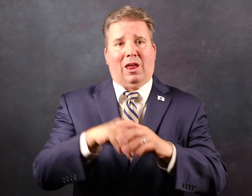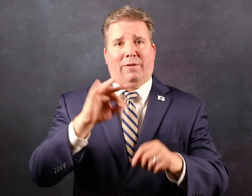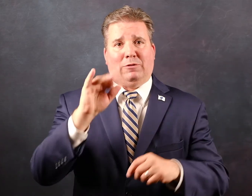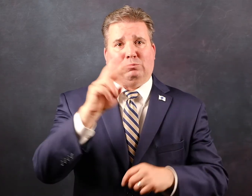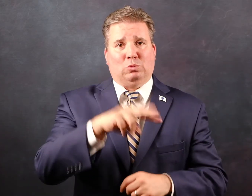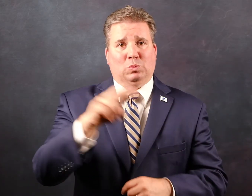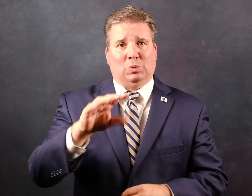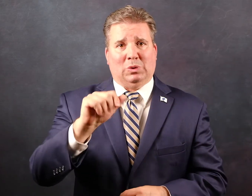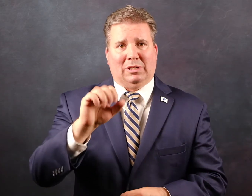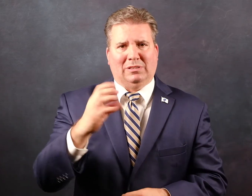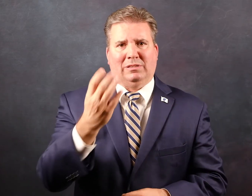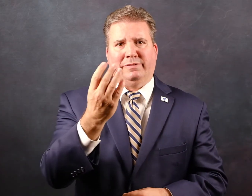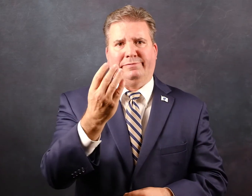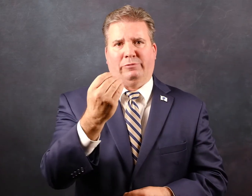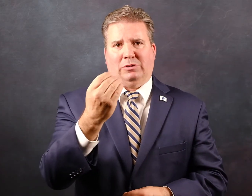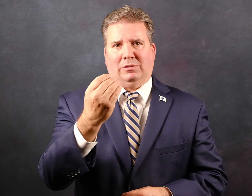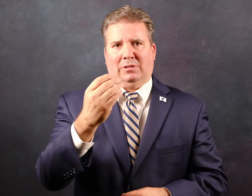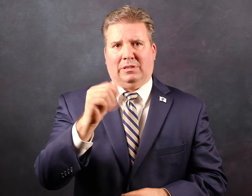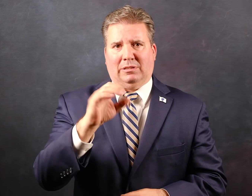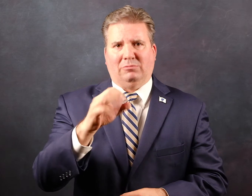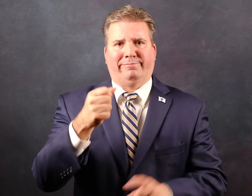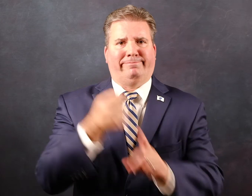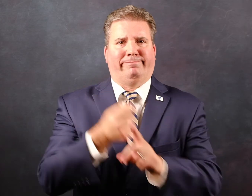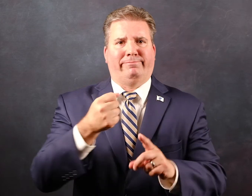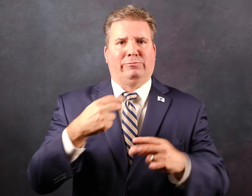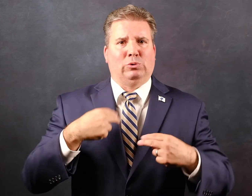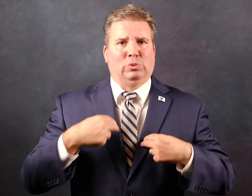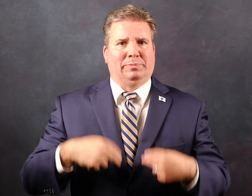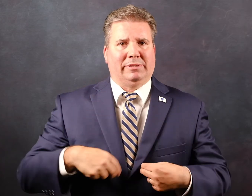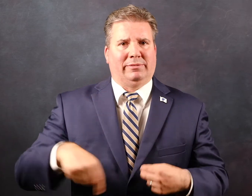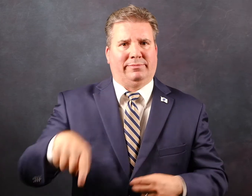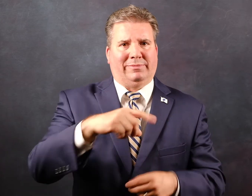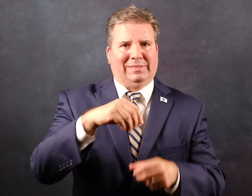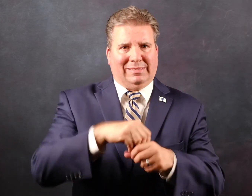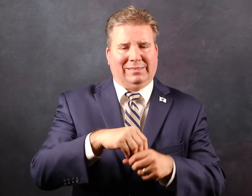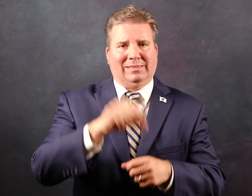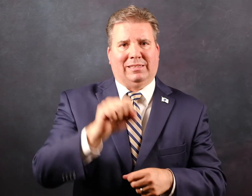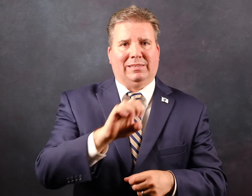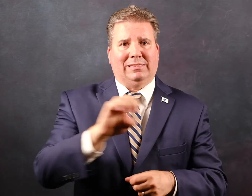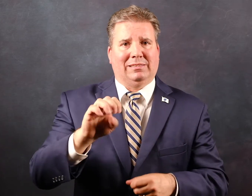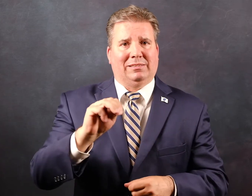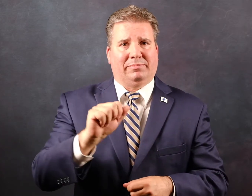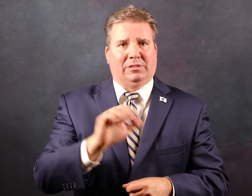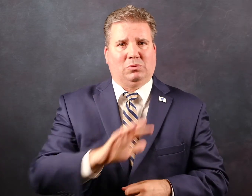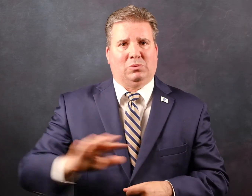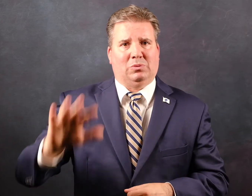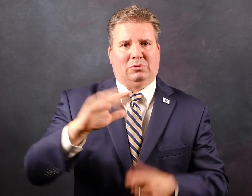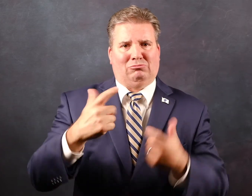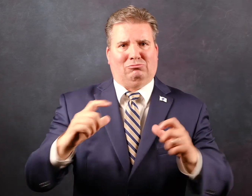of Tripoli infection of those 22 14 were human infections in the southeast area